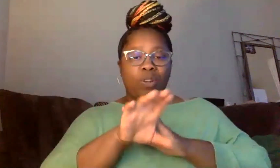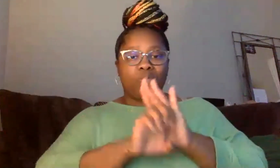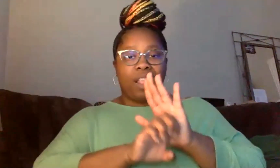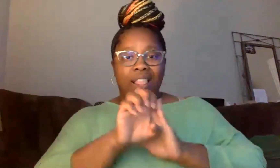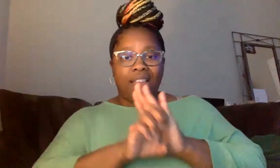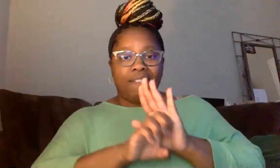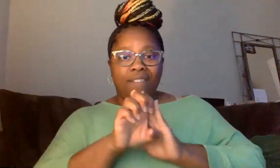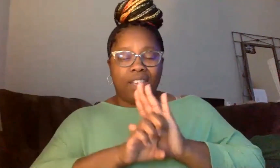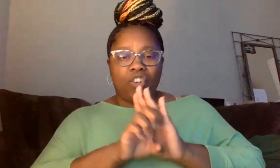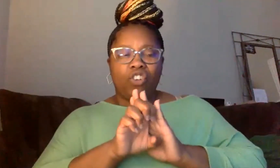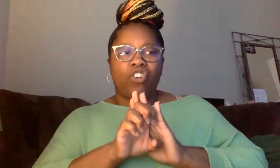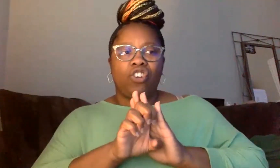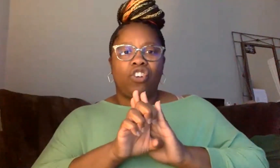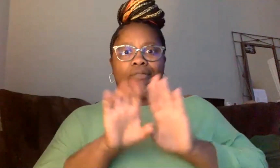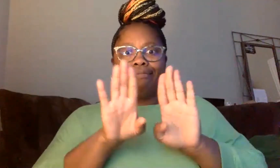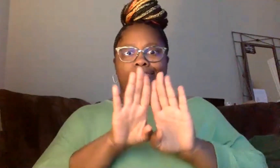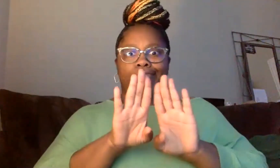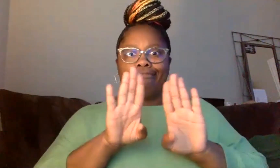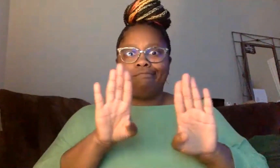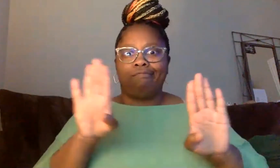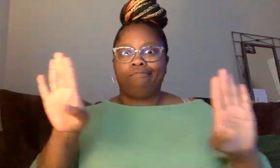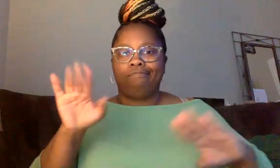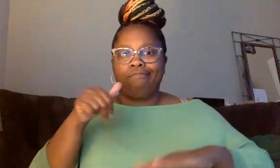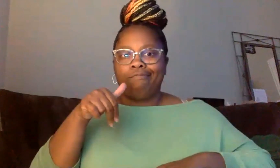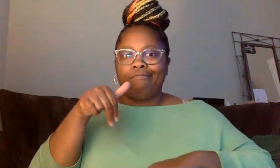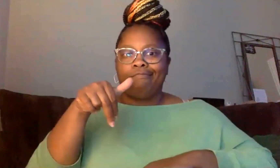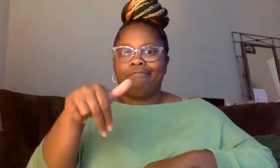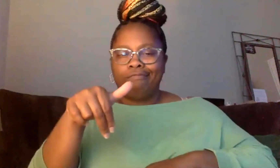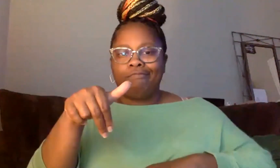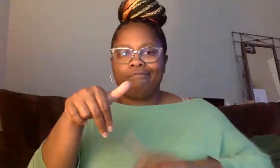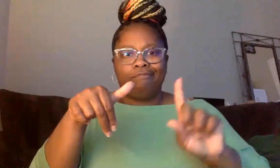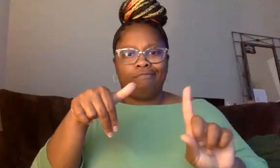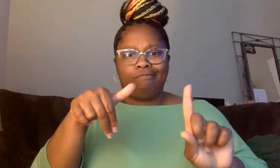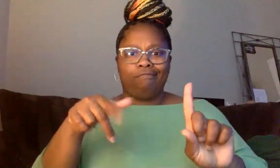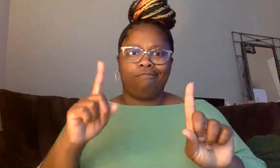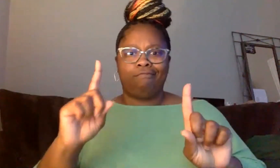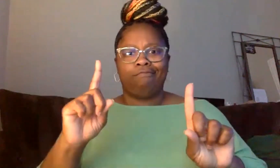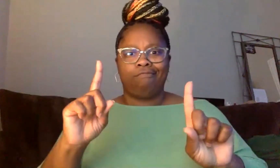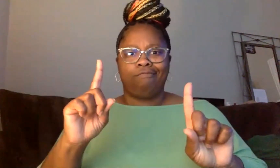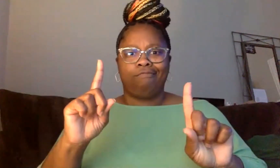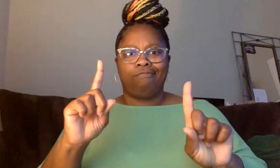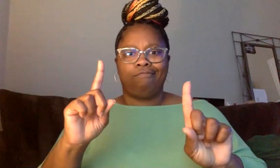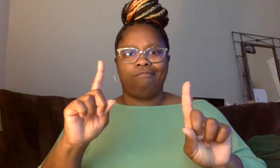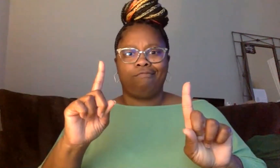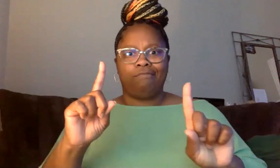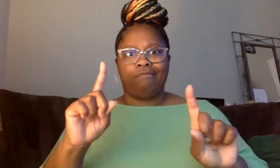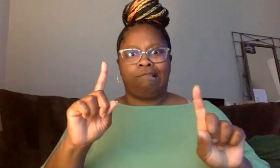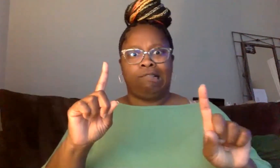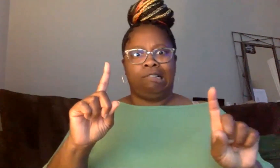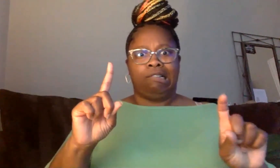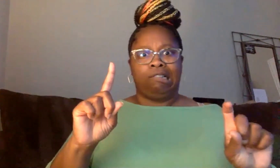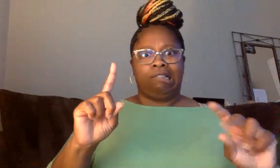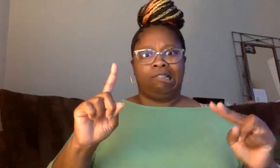would change just because of the narrative the black man has. But if you guys are out there protesting with black people,